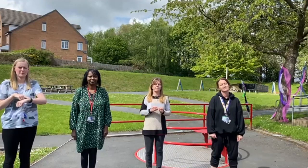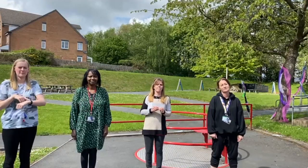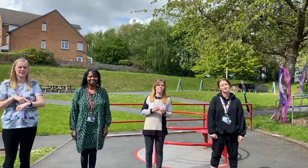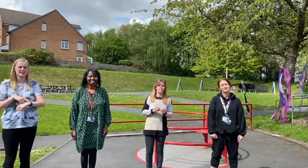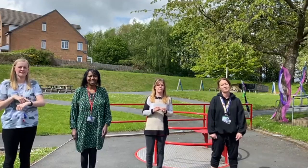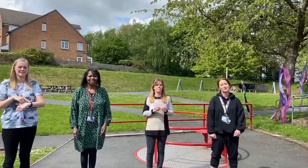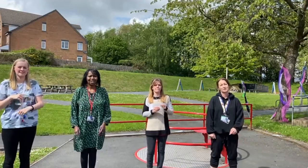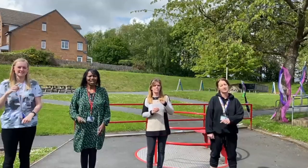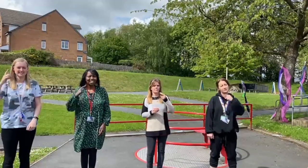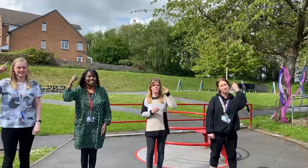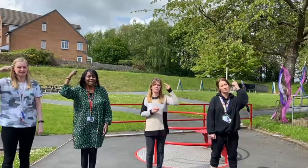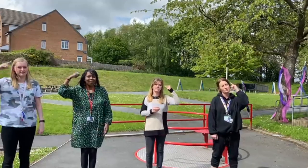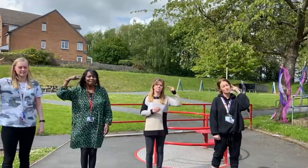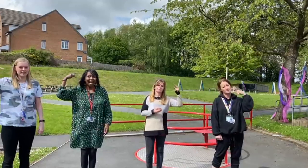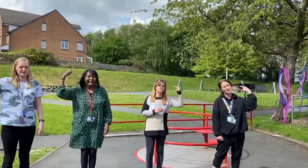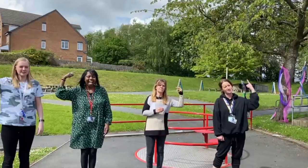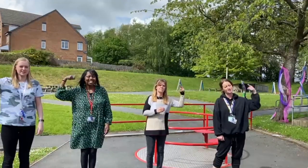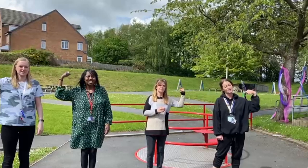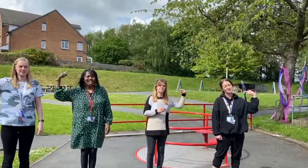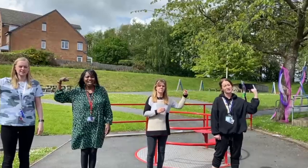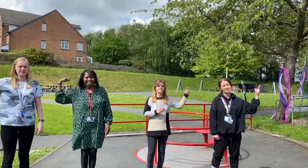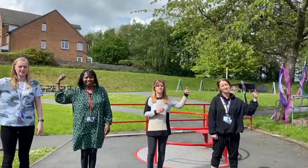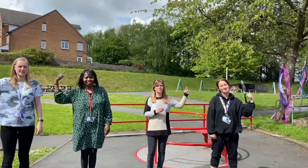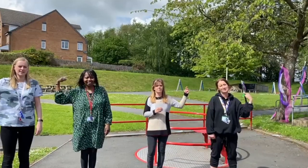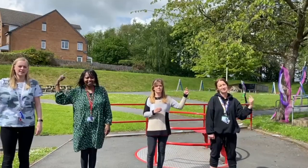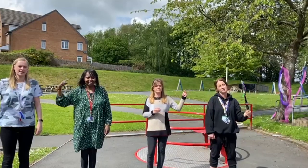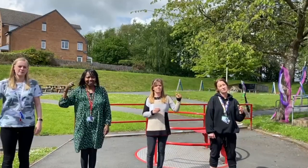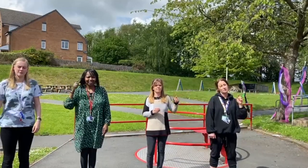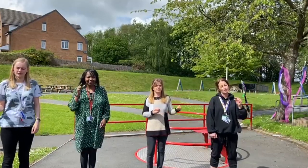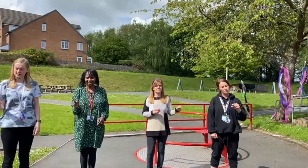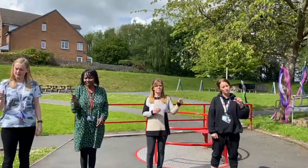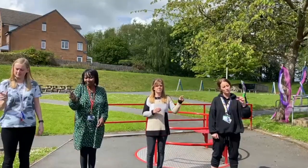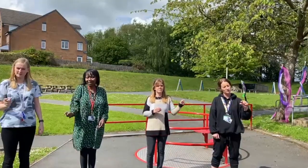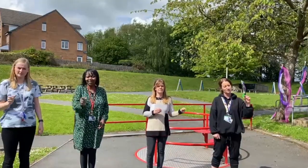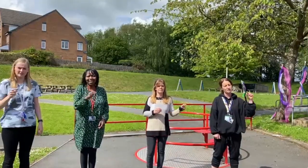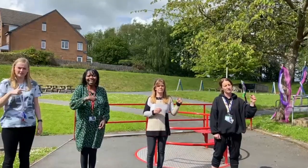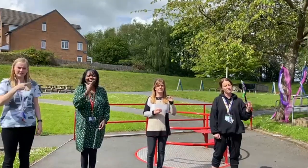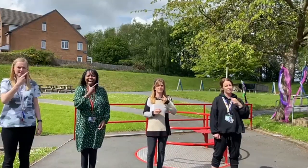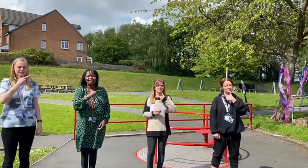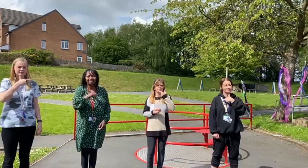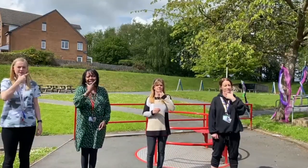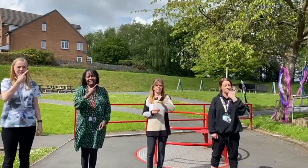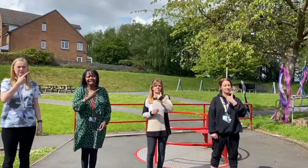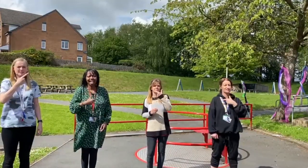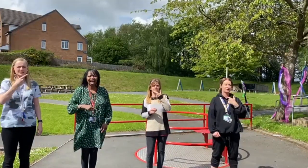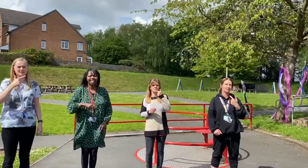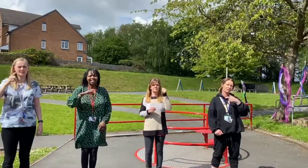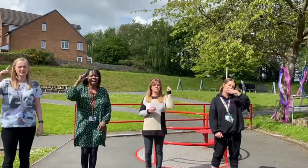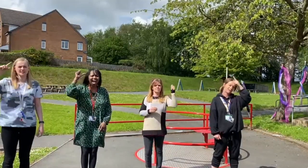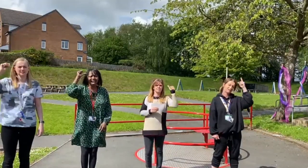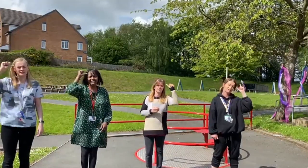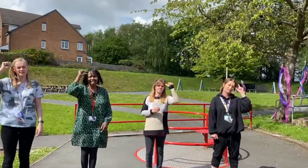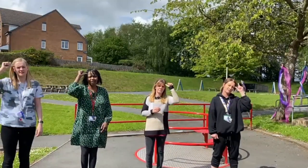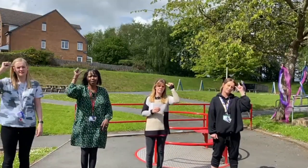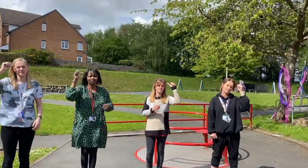Just imagine People laughing I know